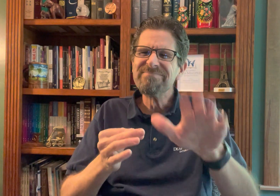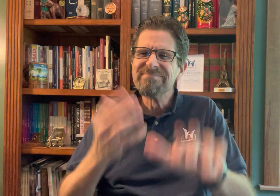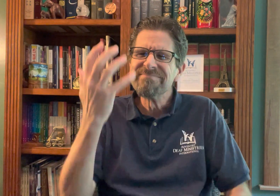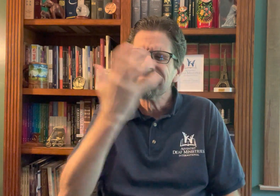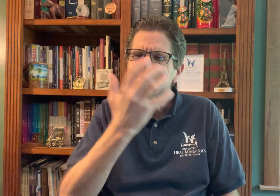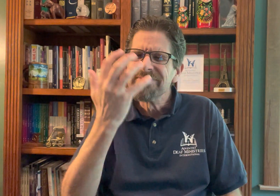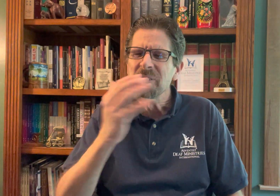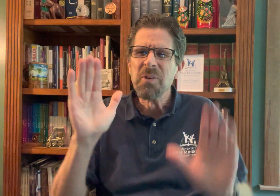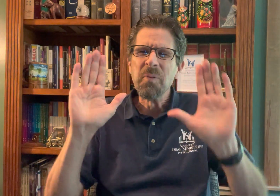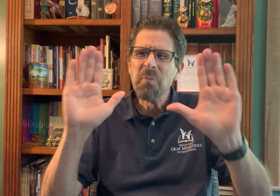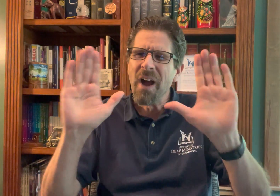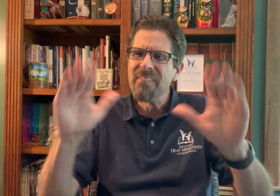message.